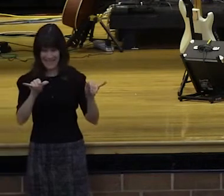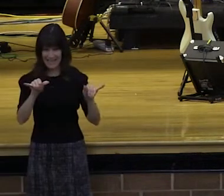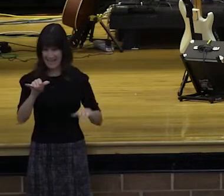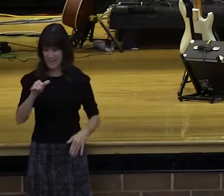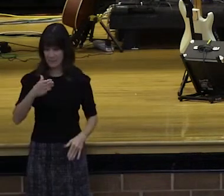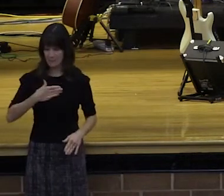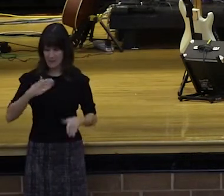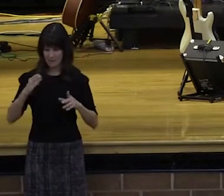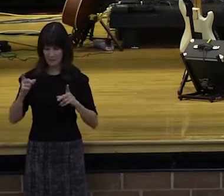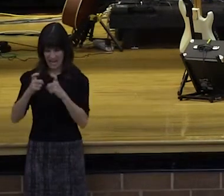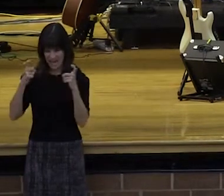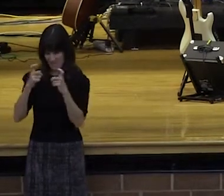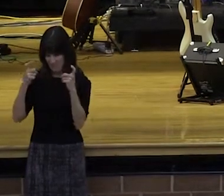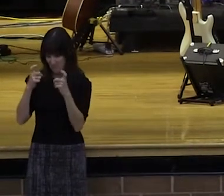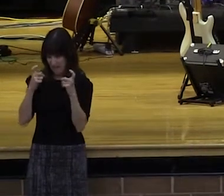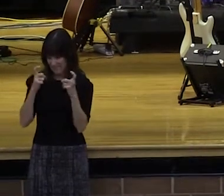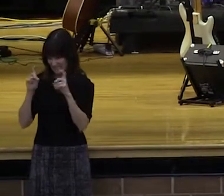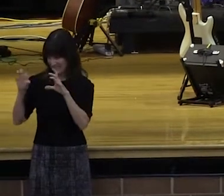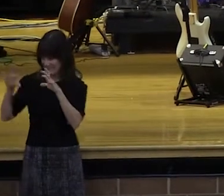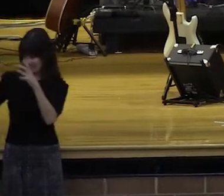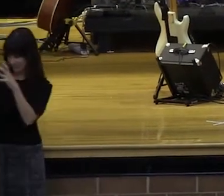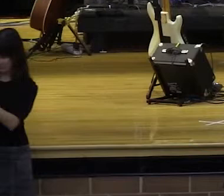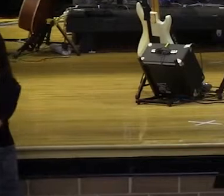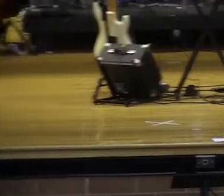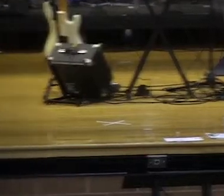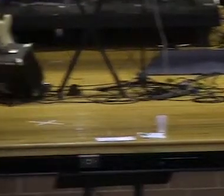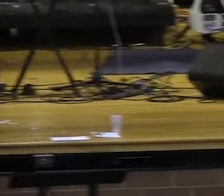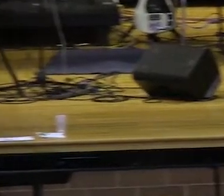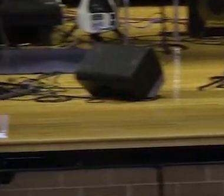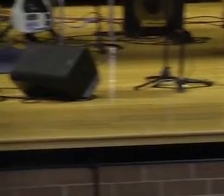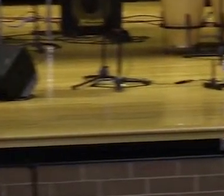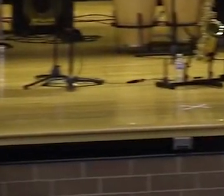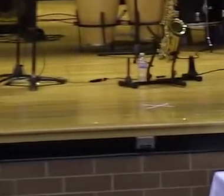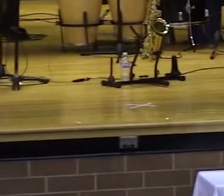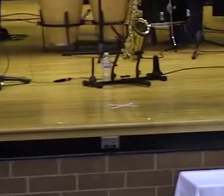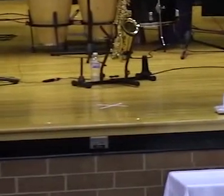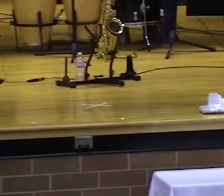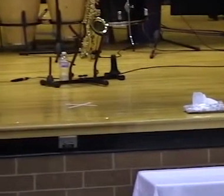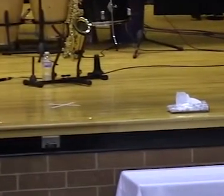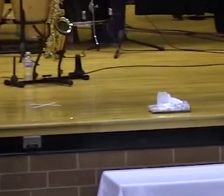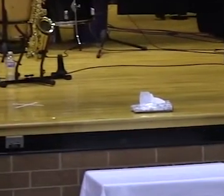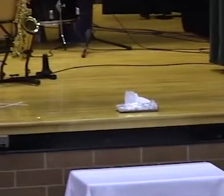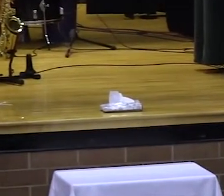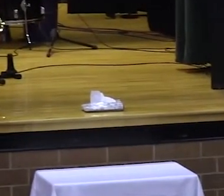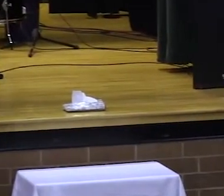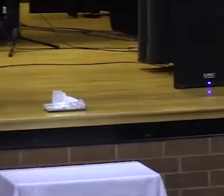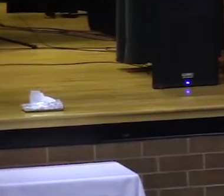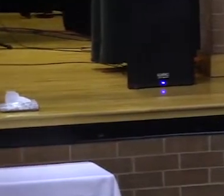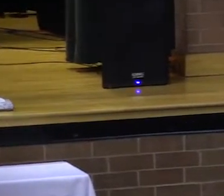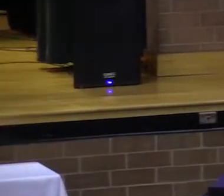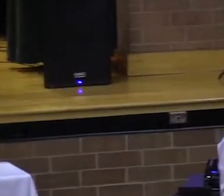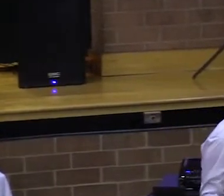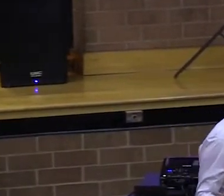from me. Hey, anybody here who was a sinner, say amen. Does anybody here who have ever blown it, say amen. Well, you